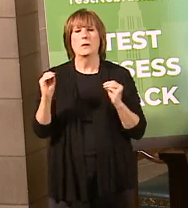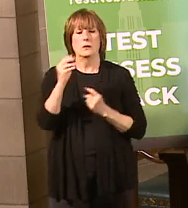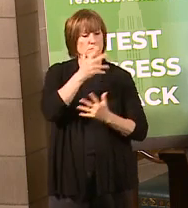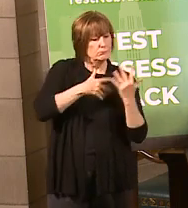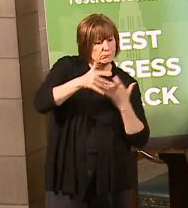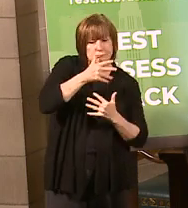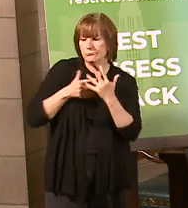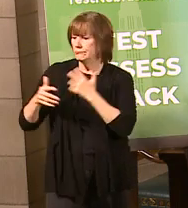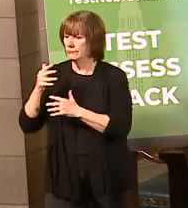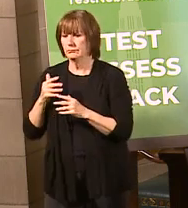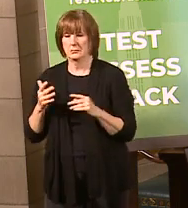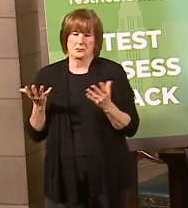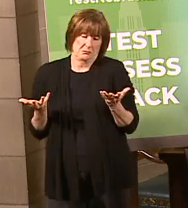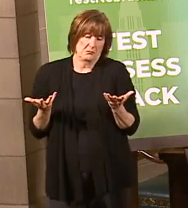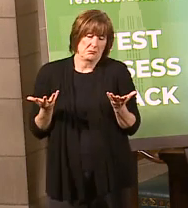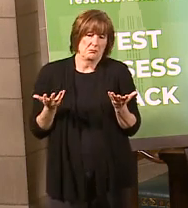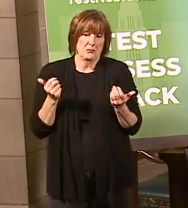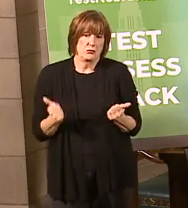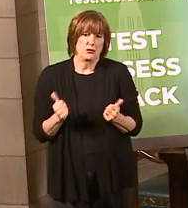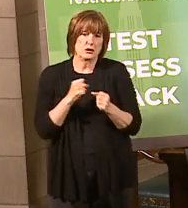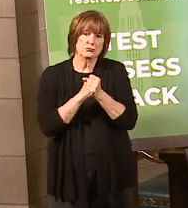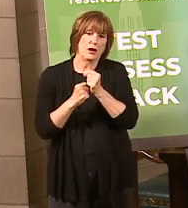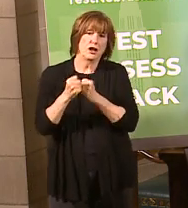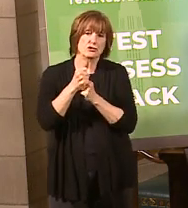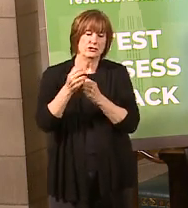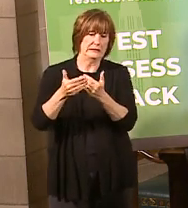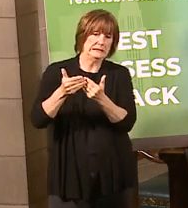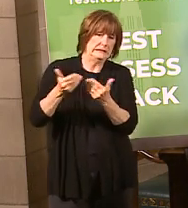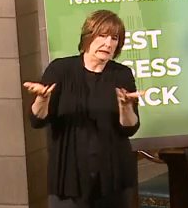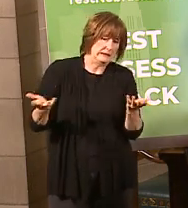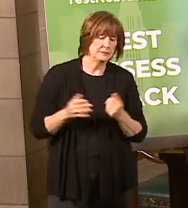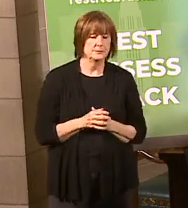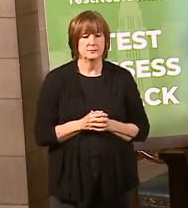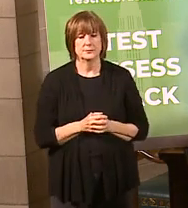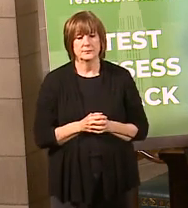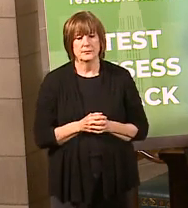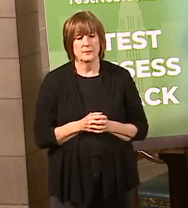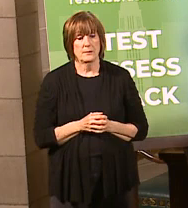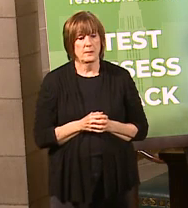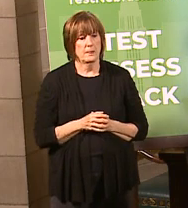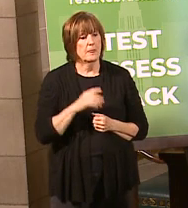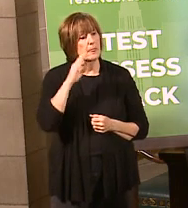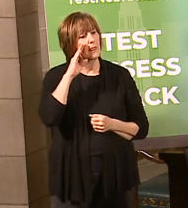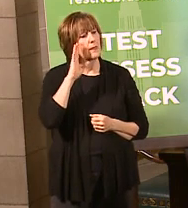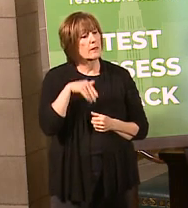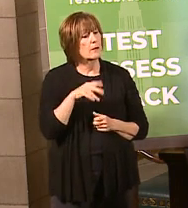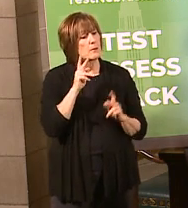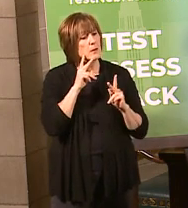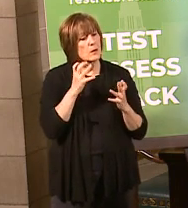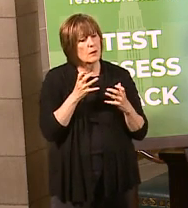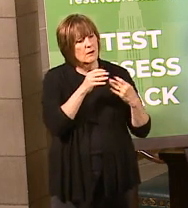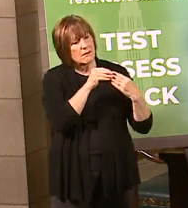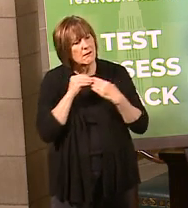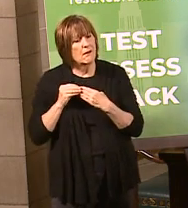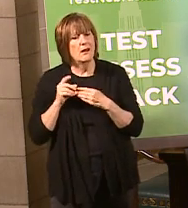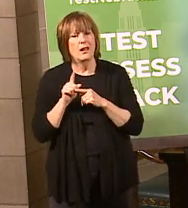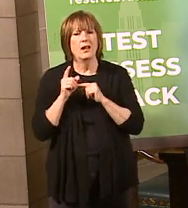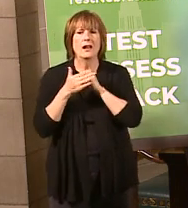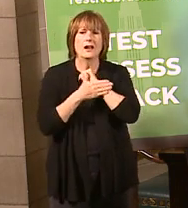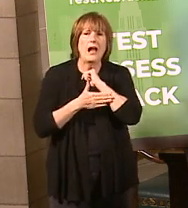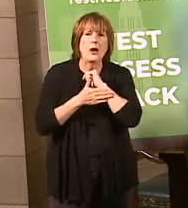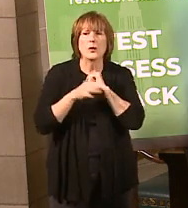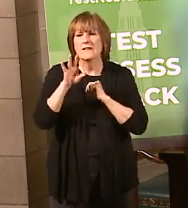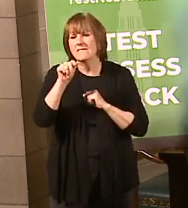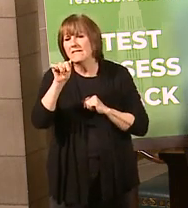social interaction there, you could probably structure something like that pretty easily. With regard to, I know people are going to want some guidance on county fairs and so forth.